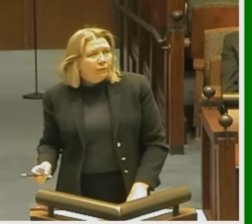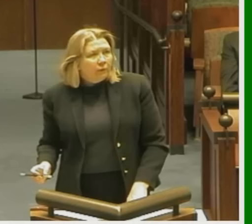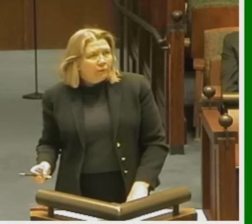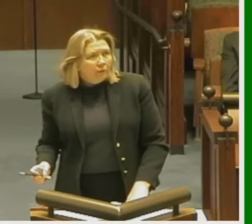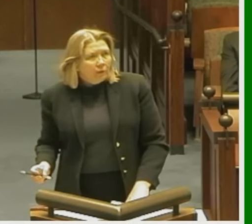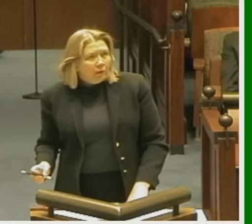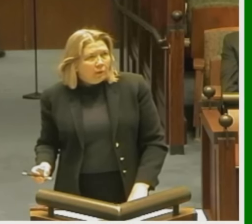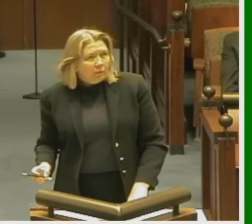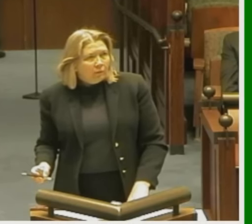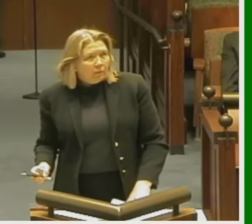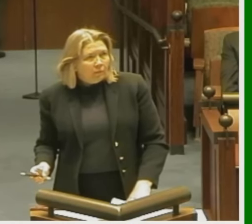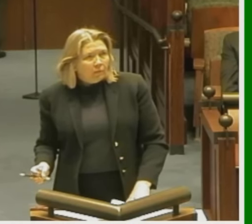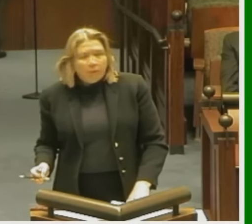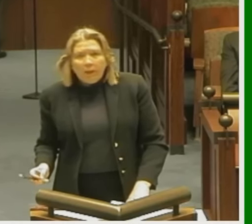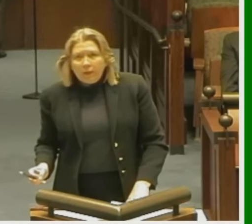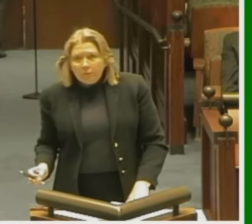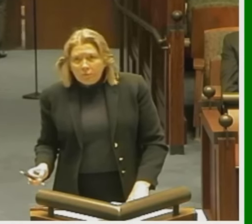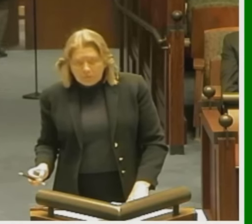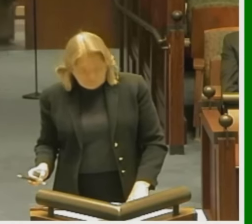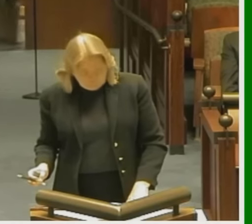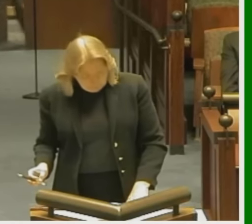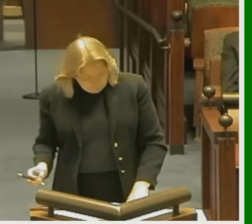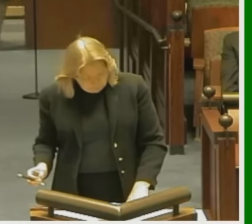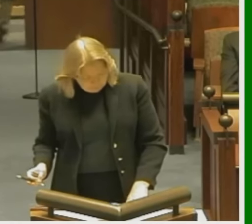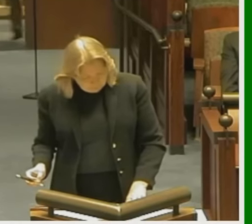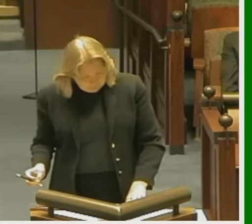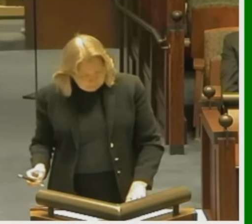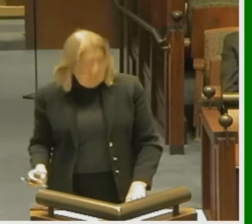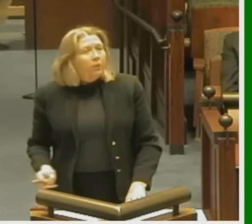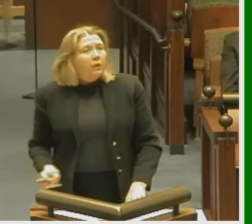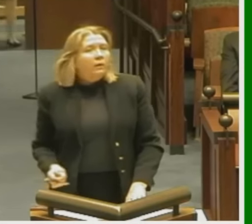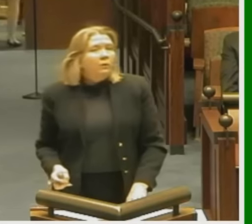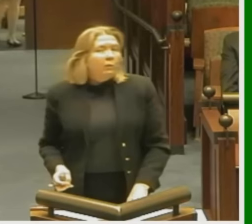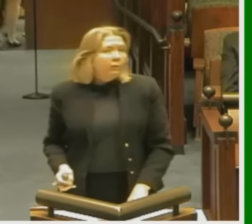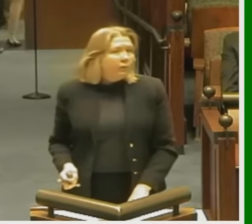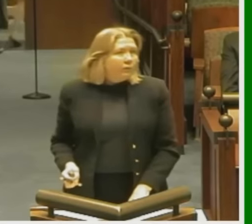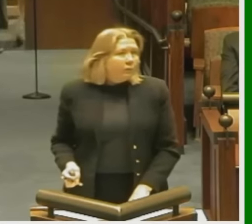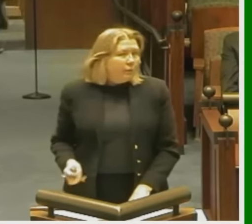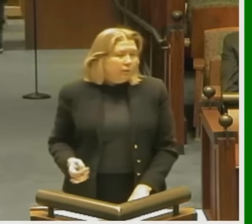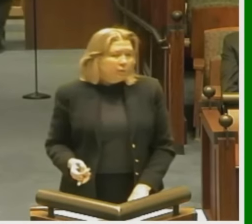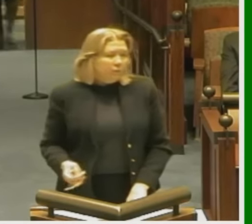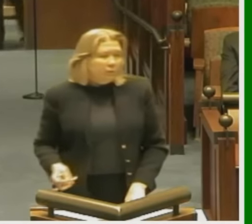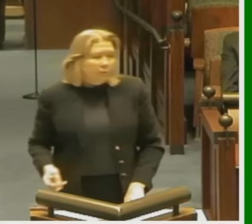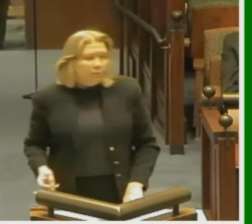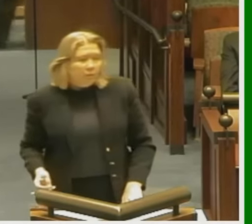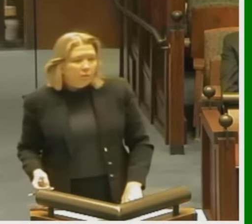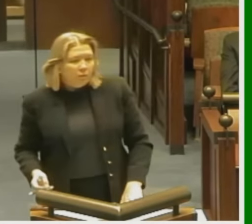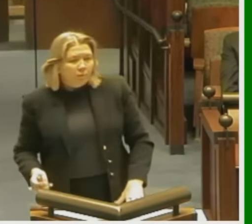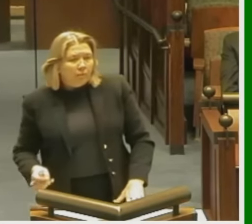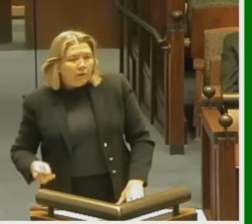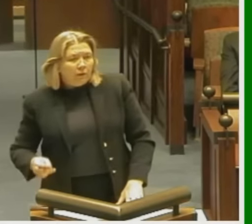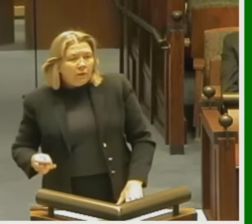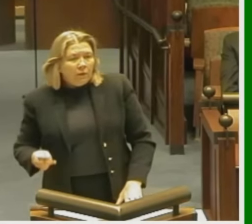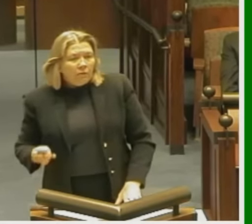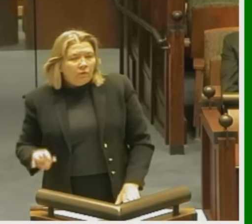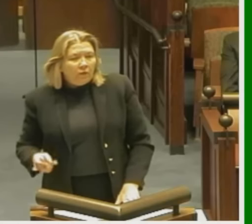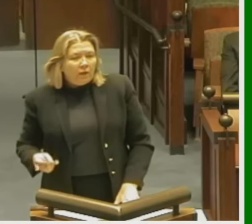intent standard, that reliance is misplaced. U.S. Trust, page 17 of the decision, the state